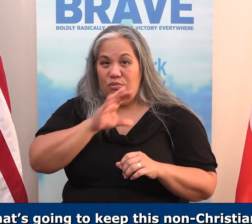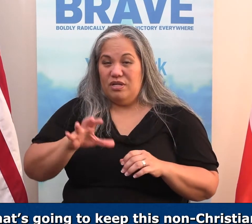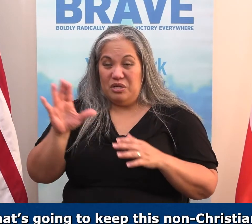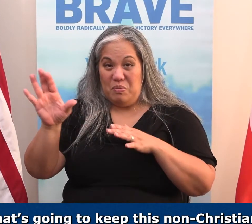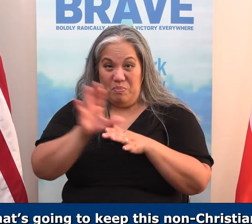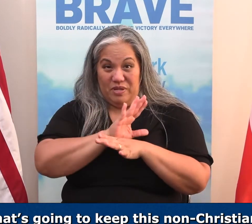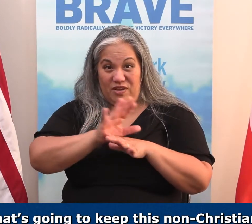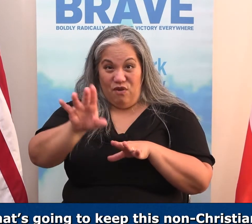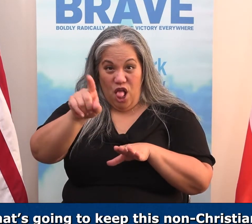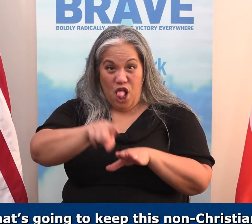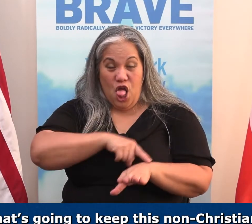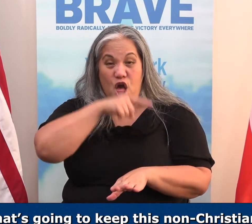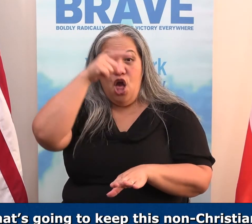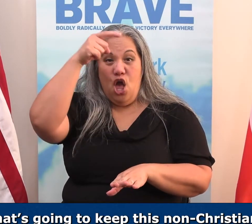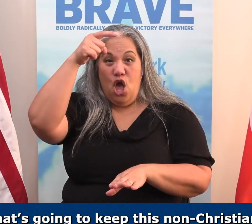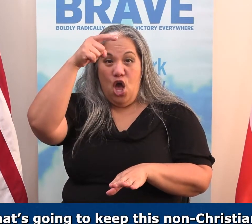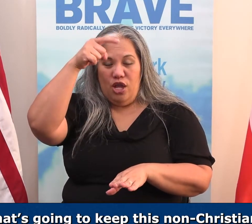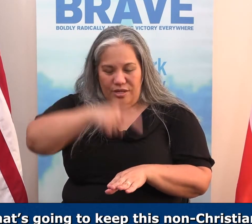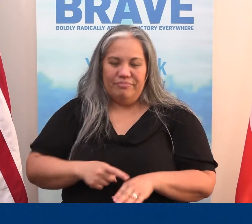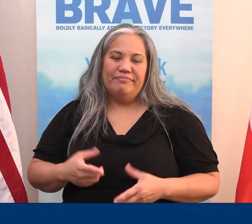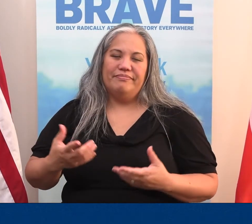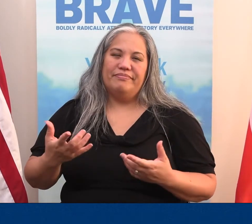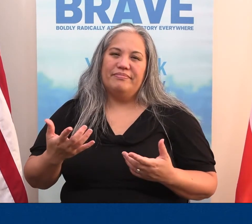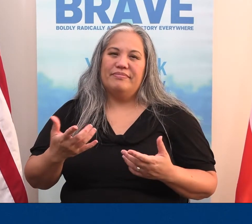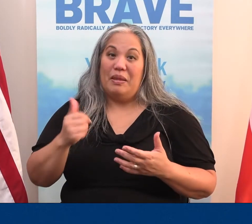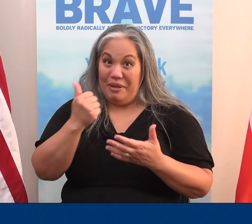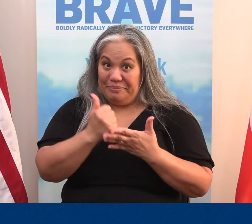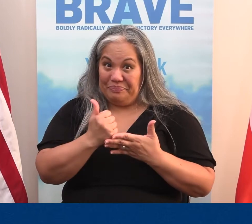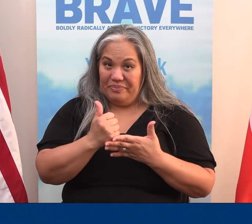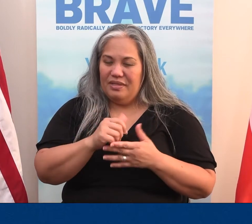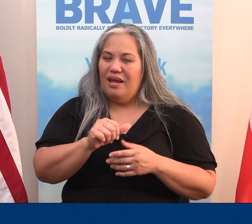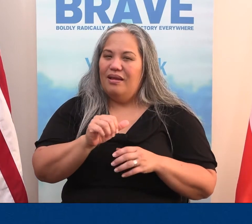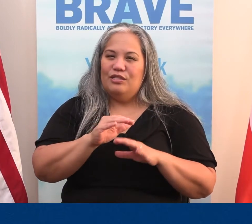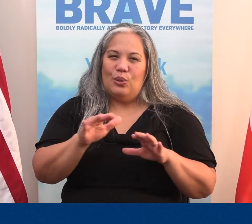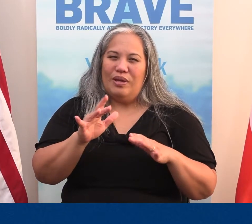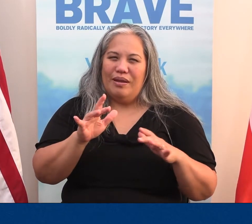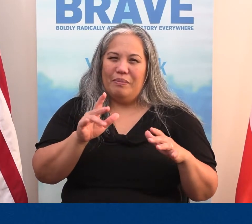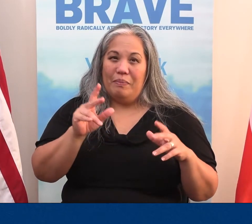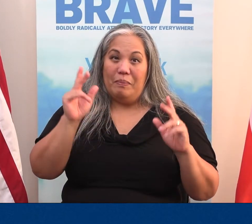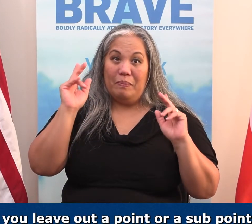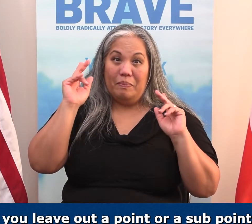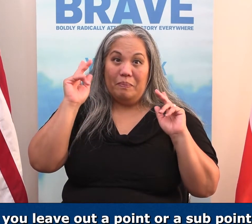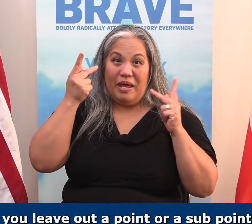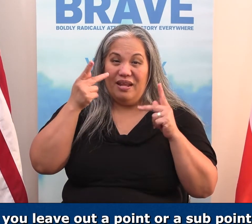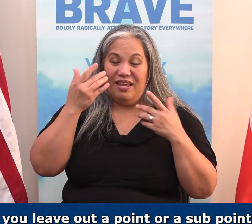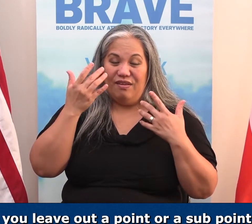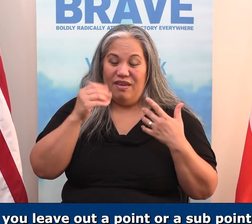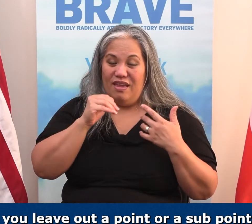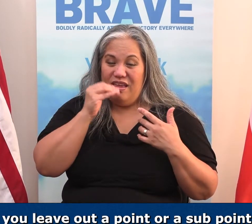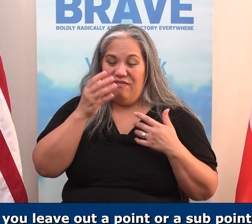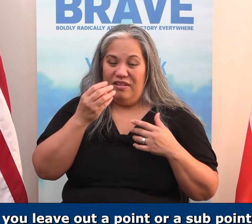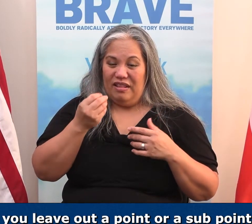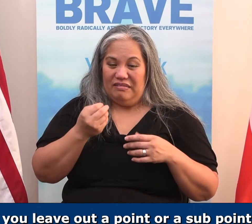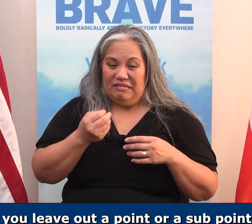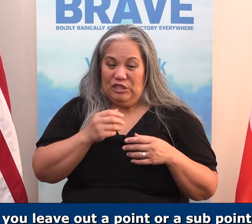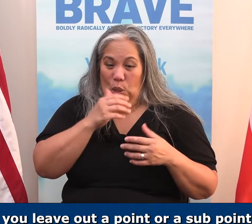-Christian busy for a long time to come. Amen? And so don't get panicked if you leave out a point or a sub-point.